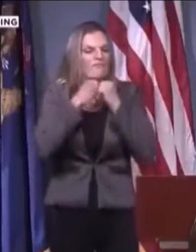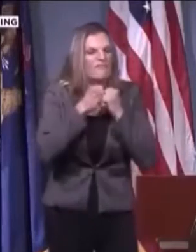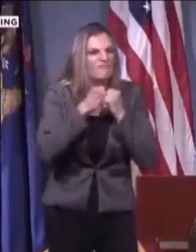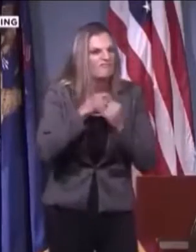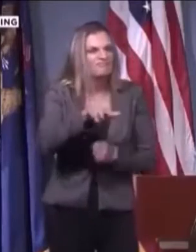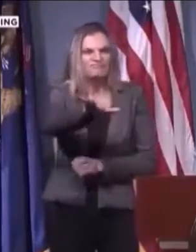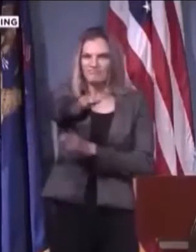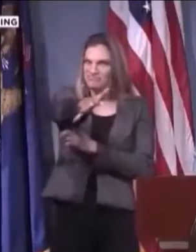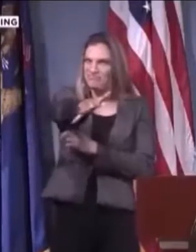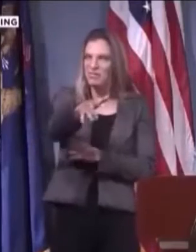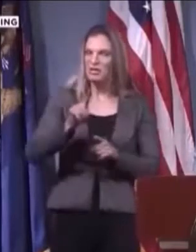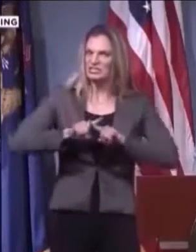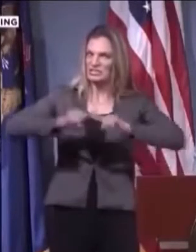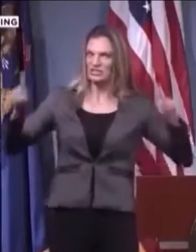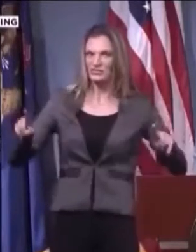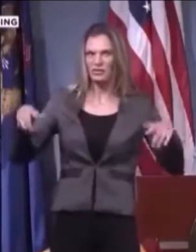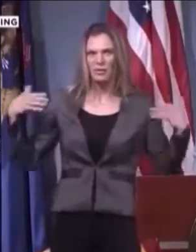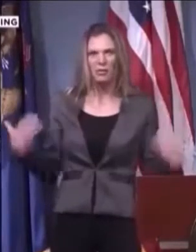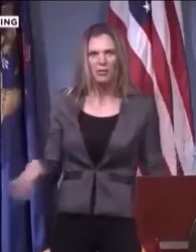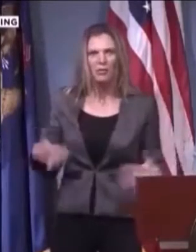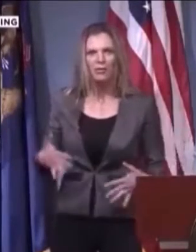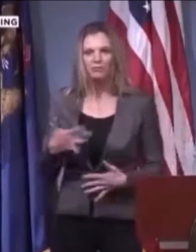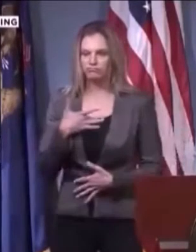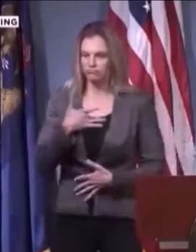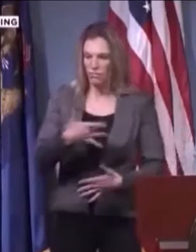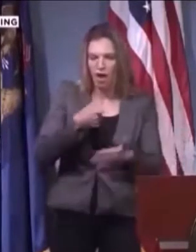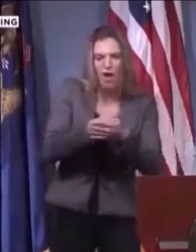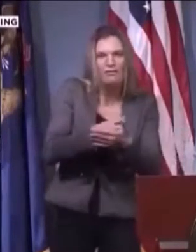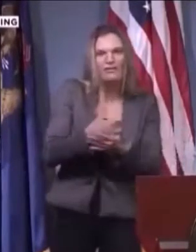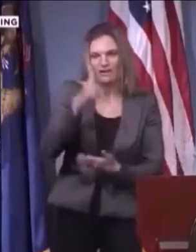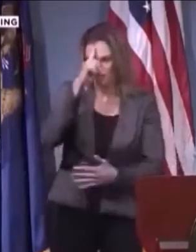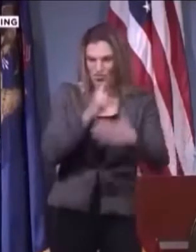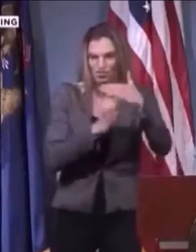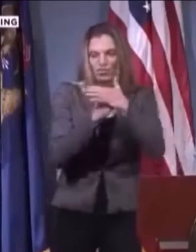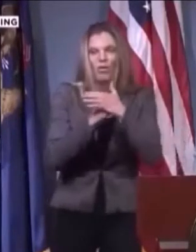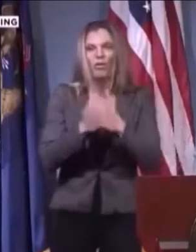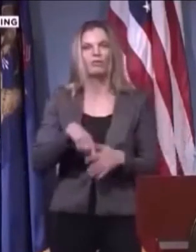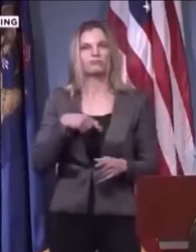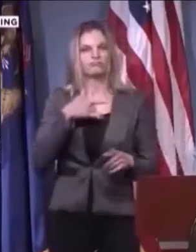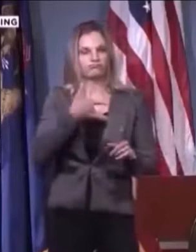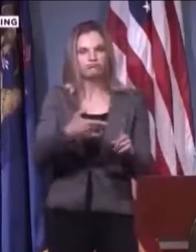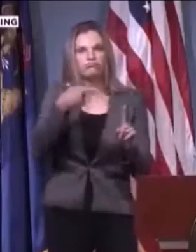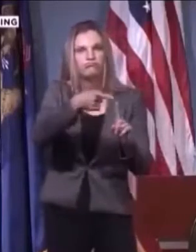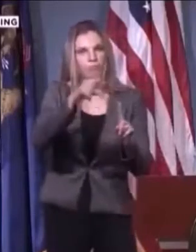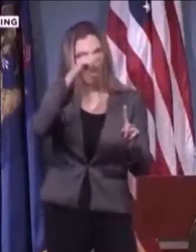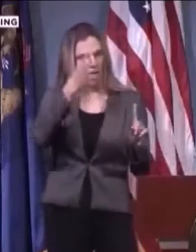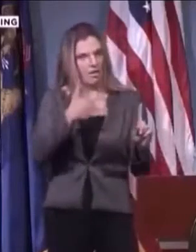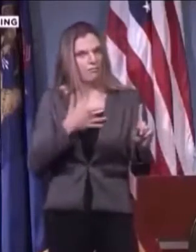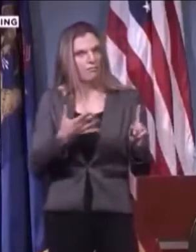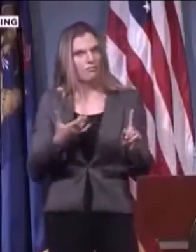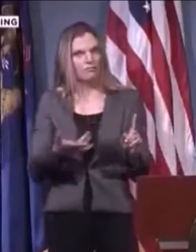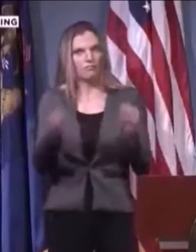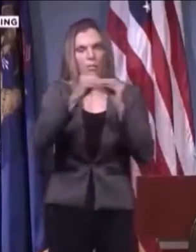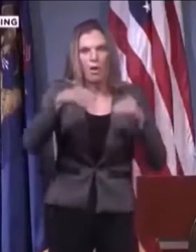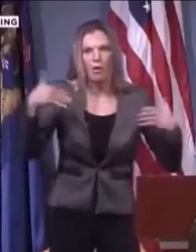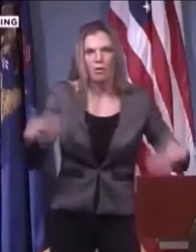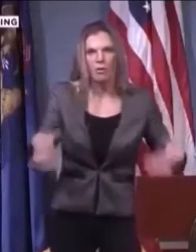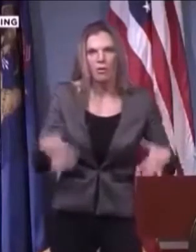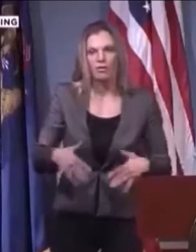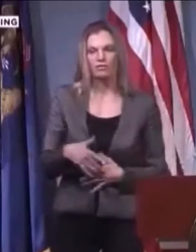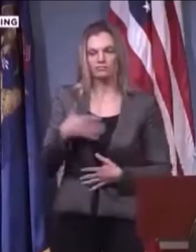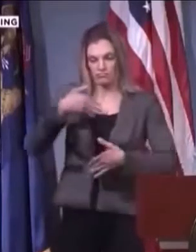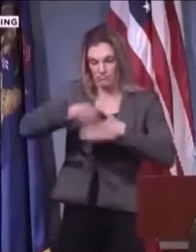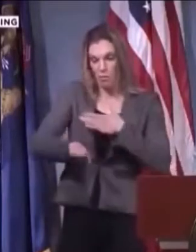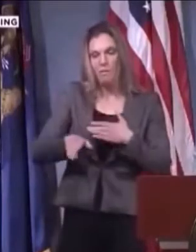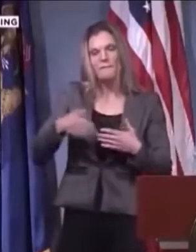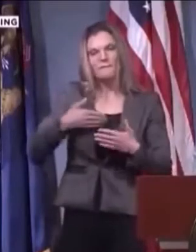we're, we're doing all of this fear mongering and, and taking all these feel-good measures and closing down the schools and people are out of work and you can't,